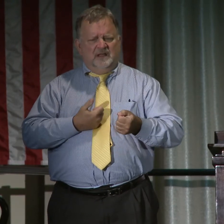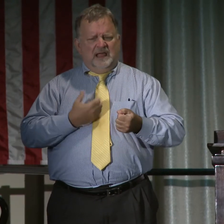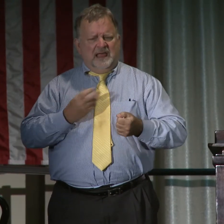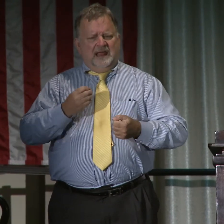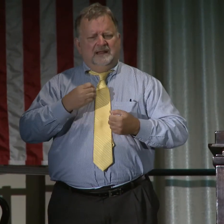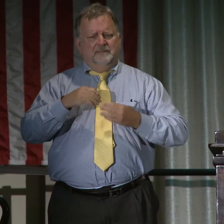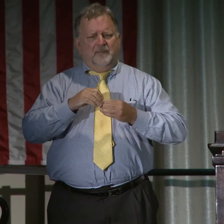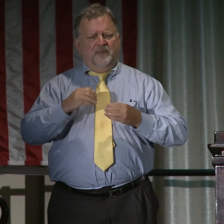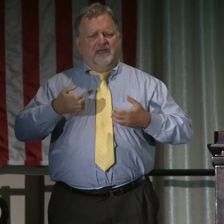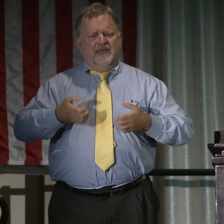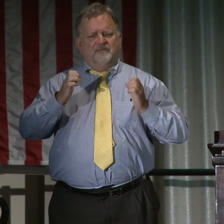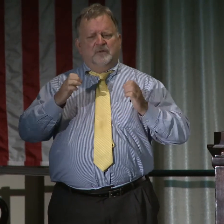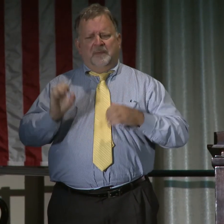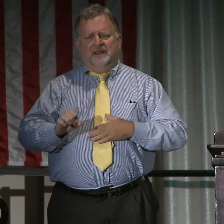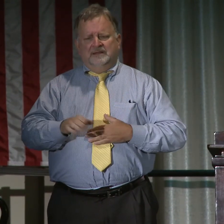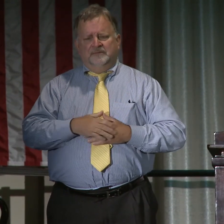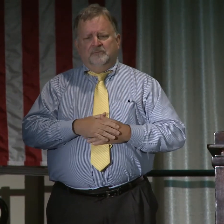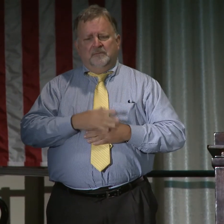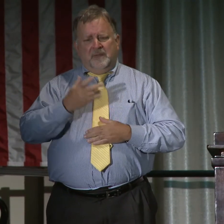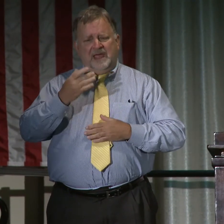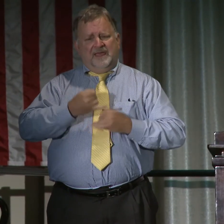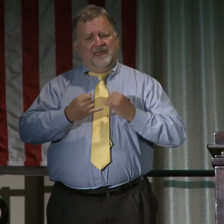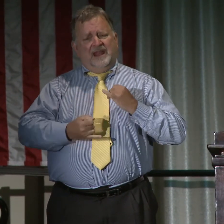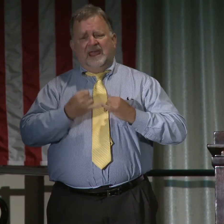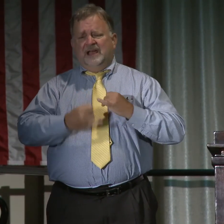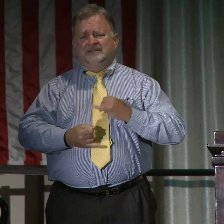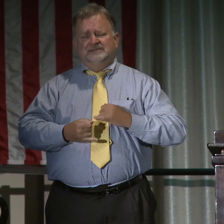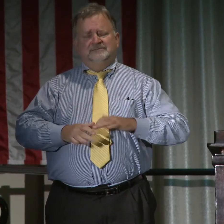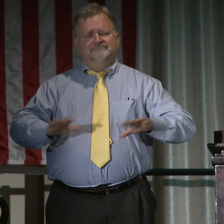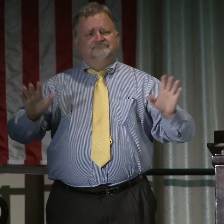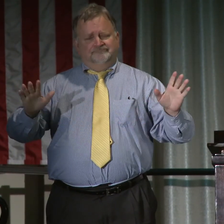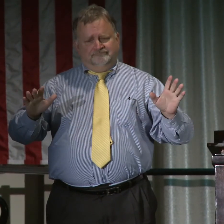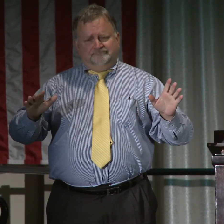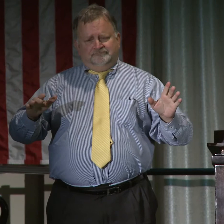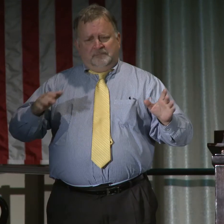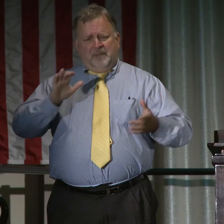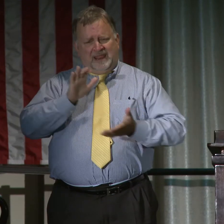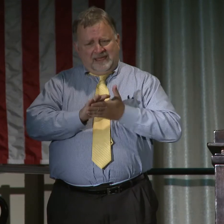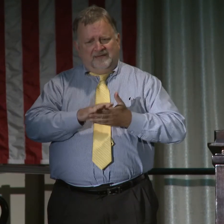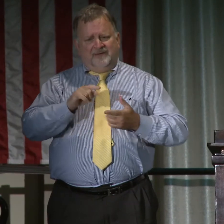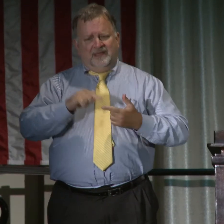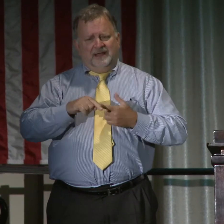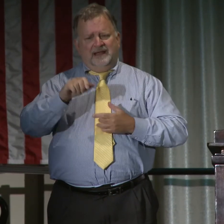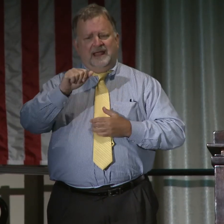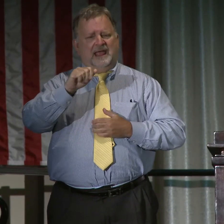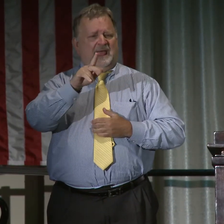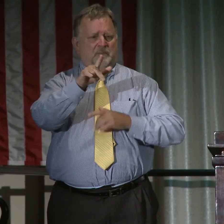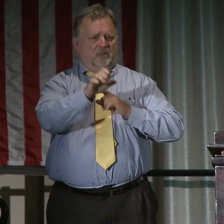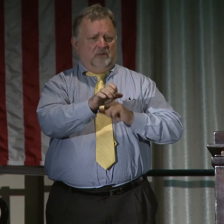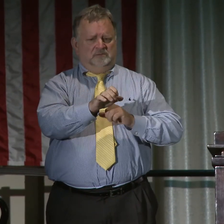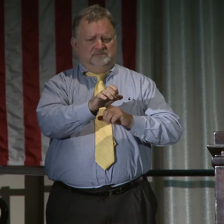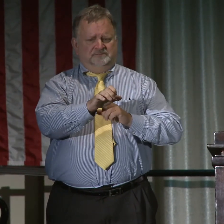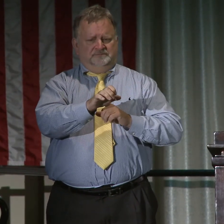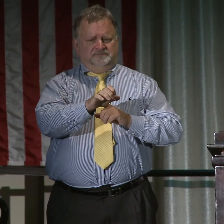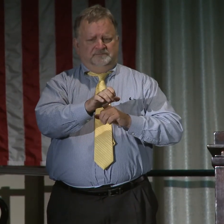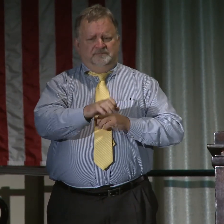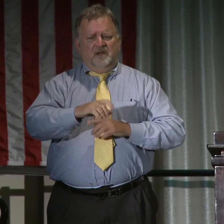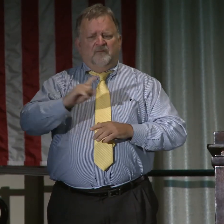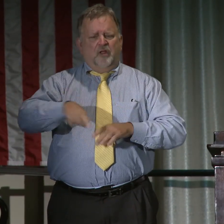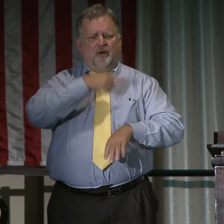maximize their abilities. Lastly, we believe in able. For a